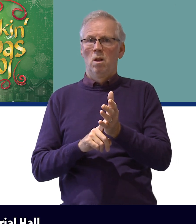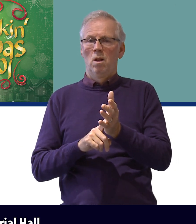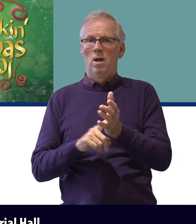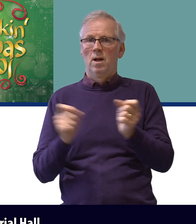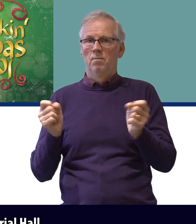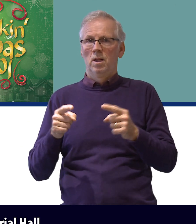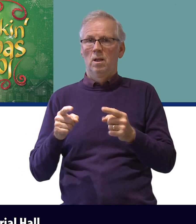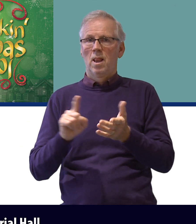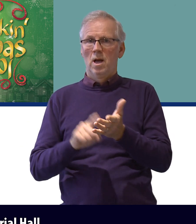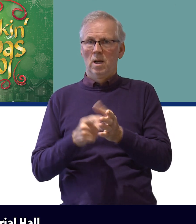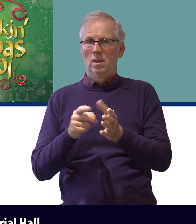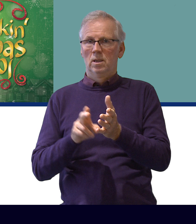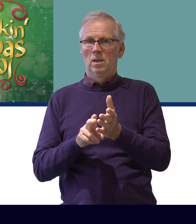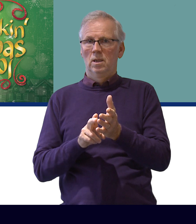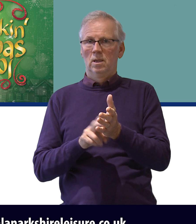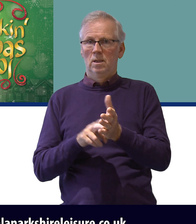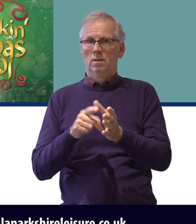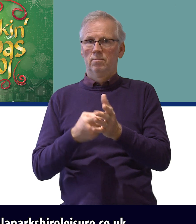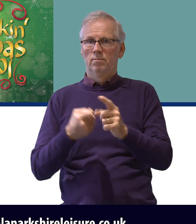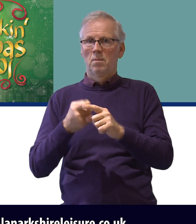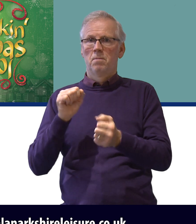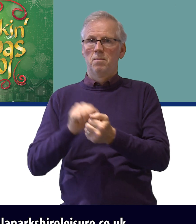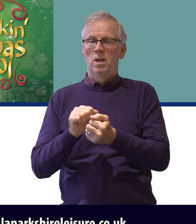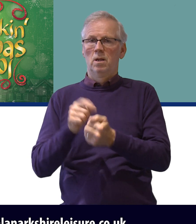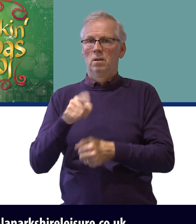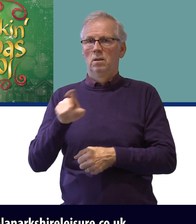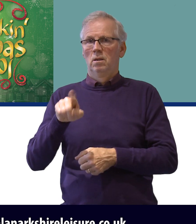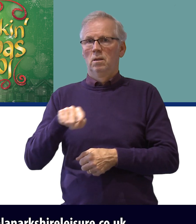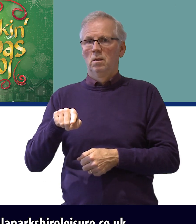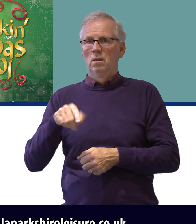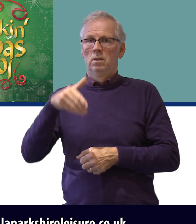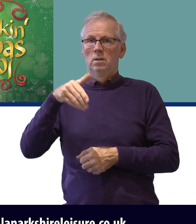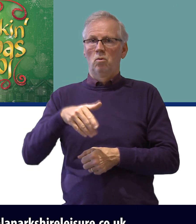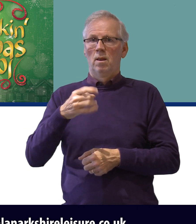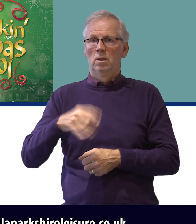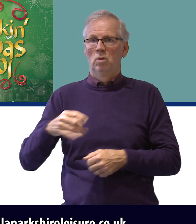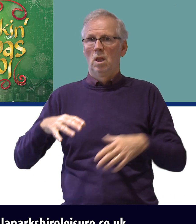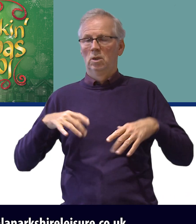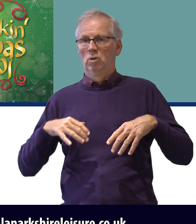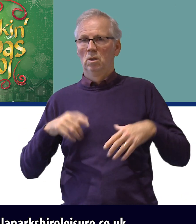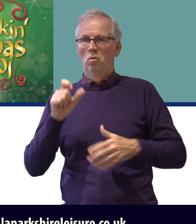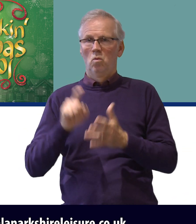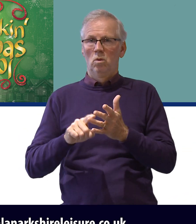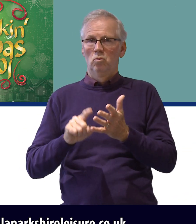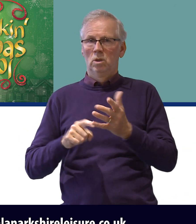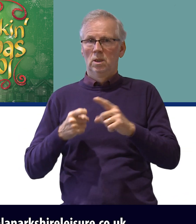Lanark Memorial Hall Email lanarkmemorial at SouthLanarkshireLedger.co.uk